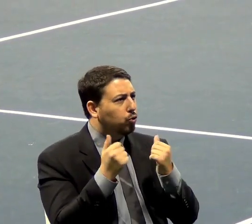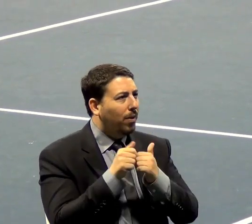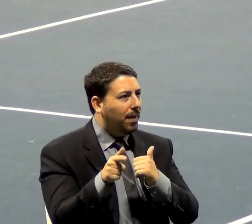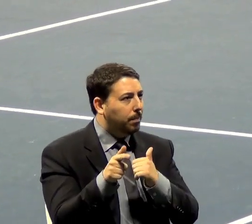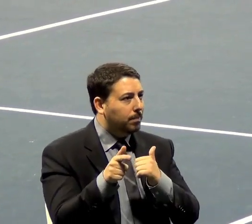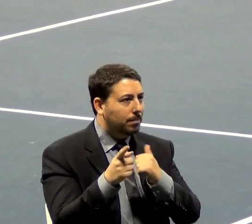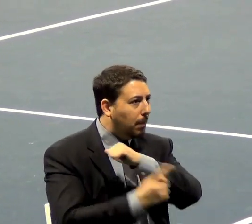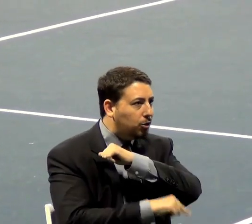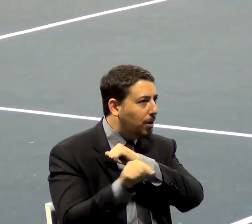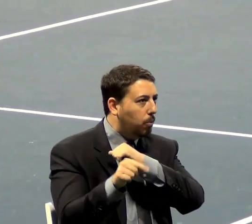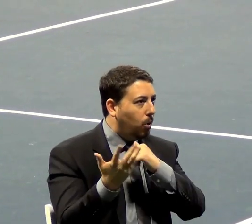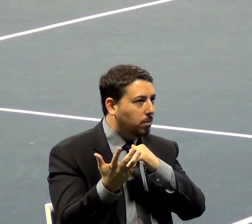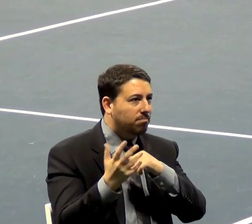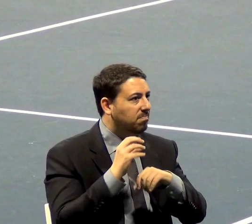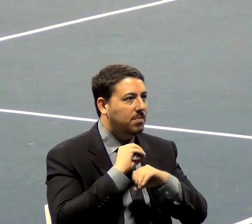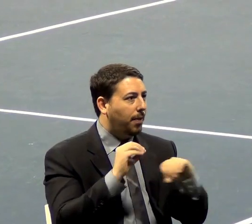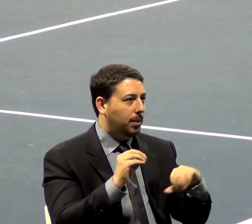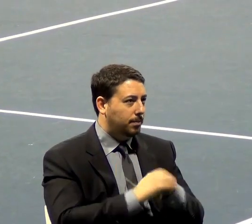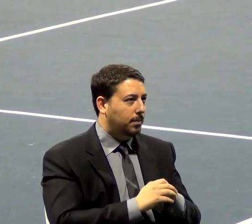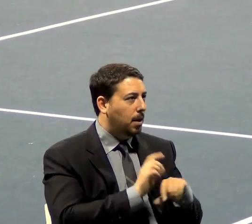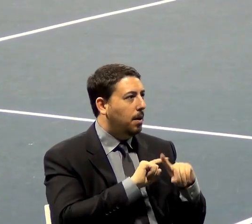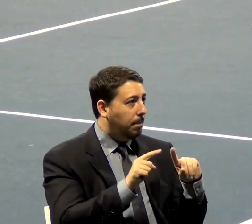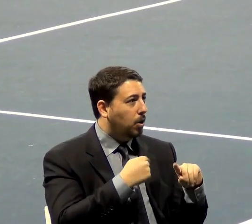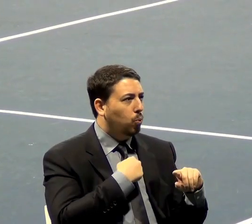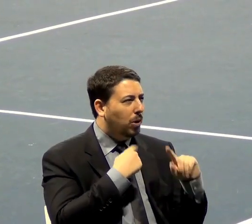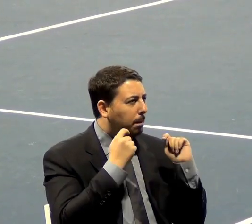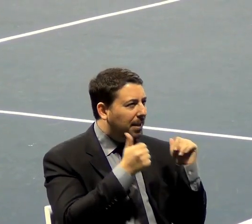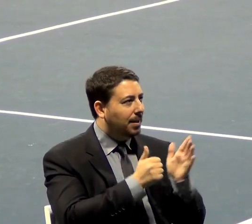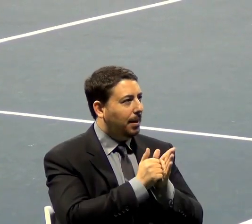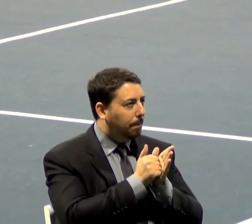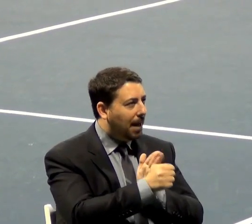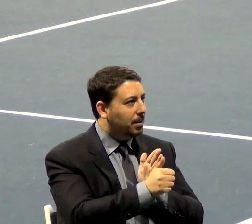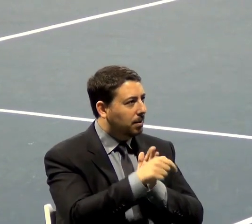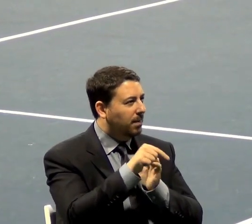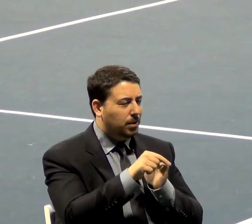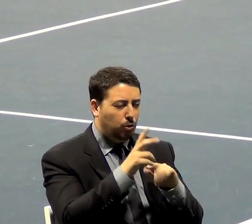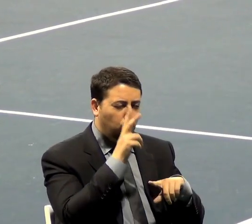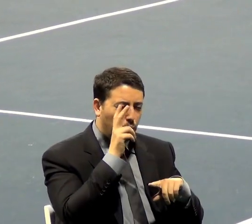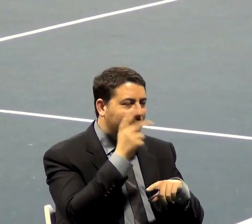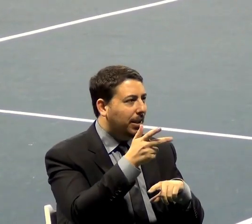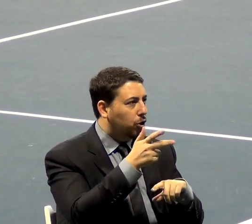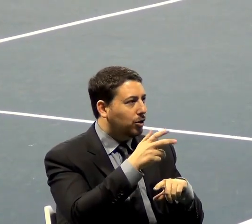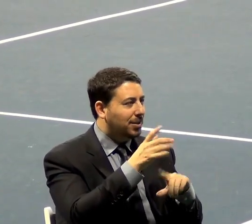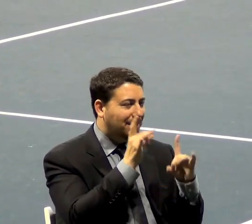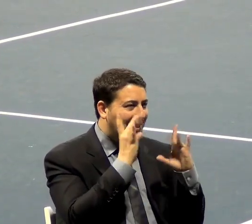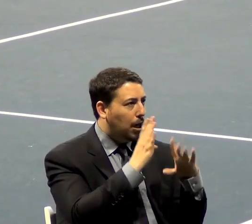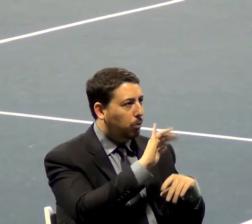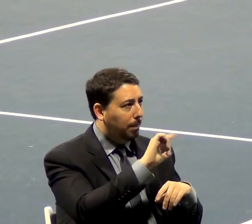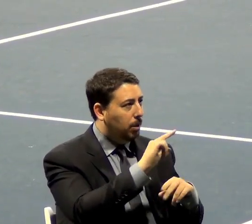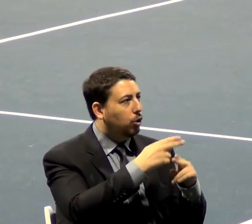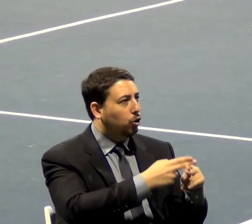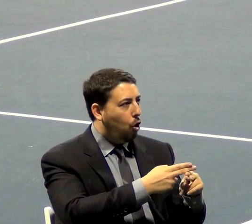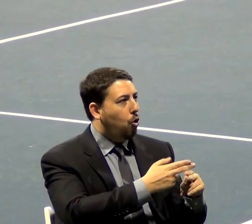immediately, almost, we passed this ornery, ridiculous, terrible bill called the Patriot Act.